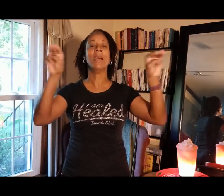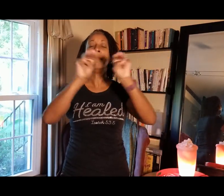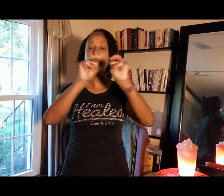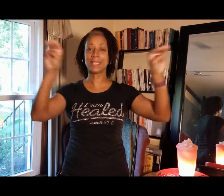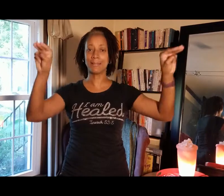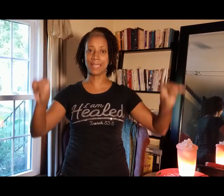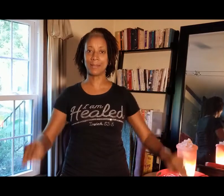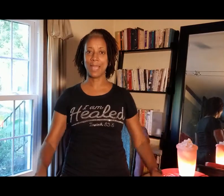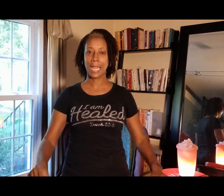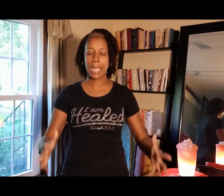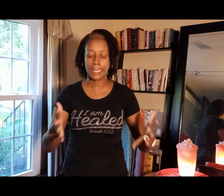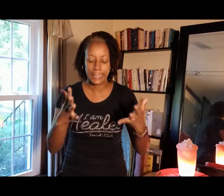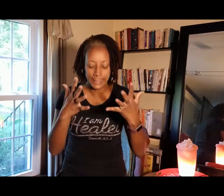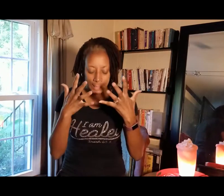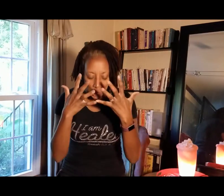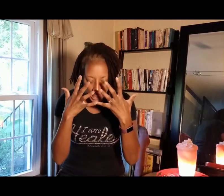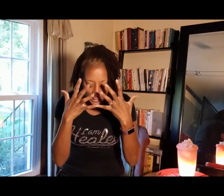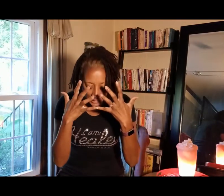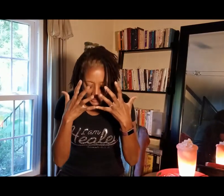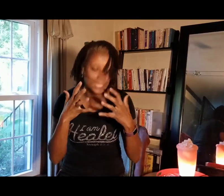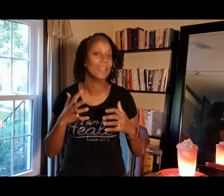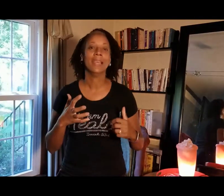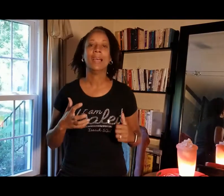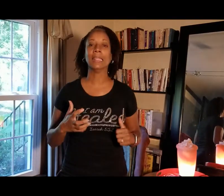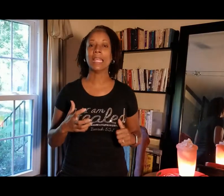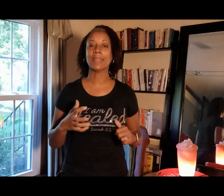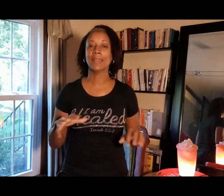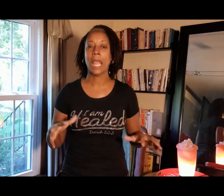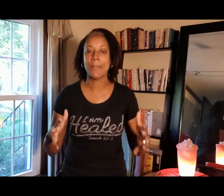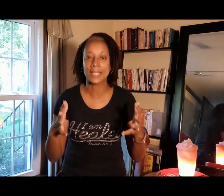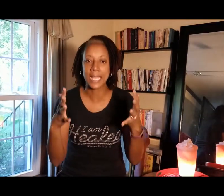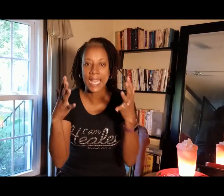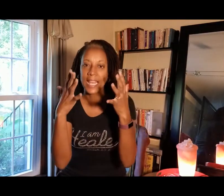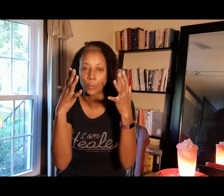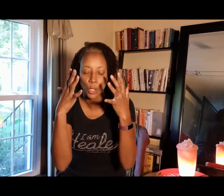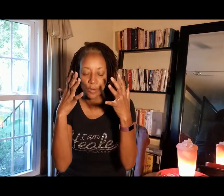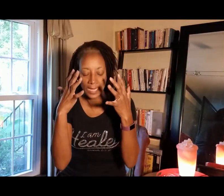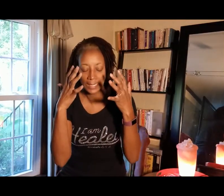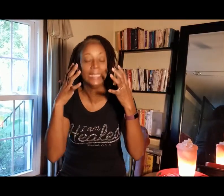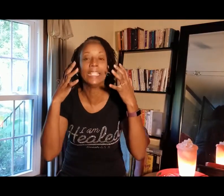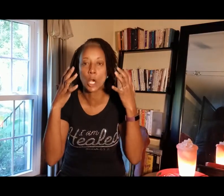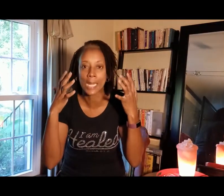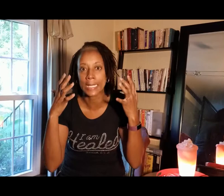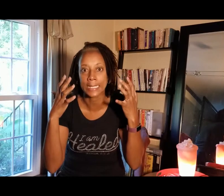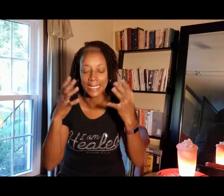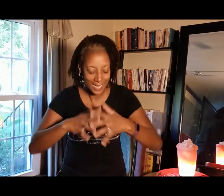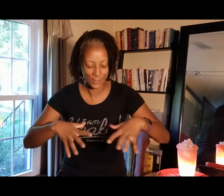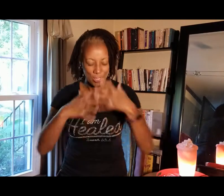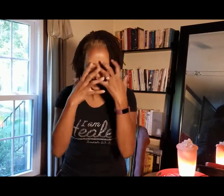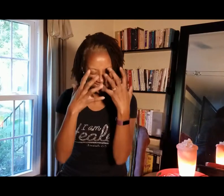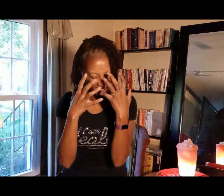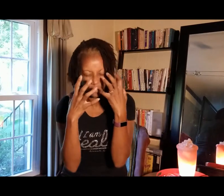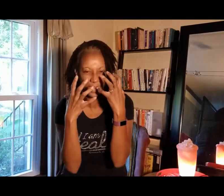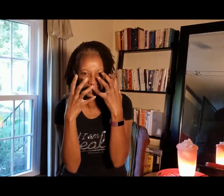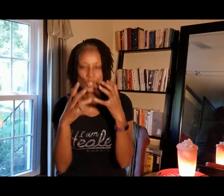at Helicarnassus. Like, am I saying that word right? Helicarnassus. So you kind of cringe.